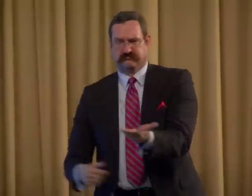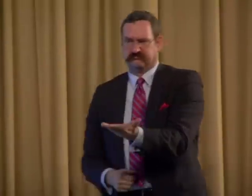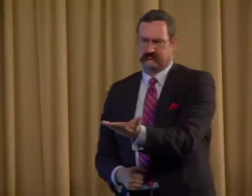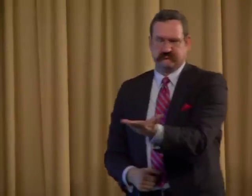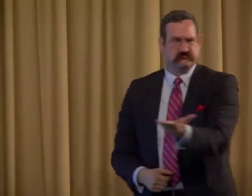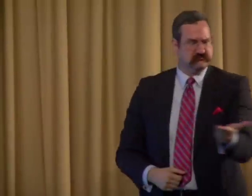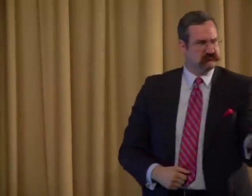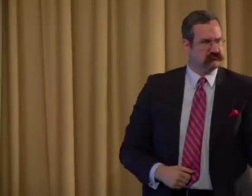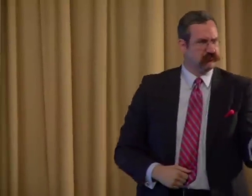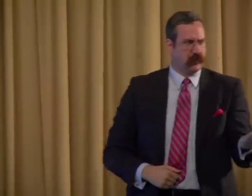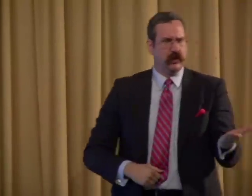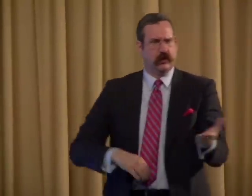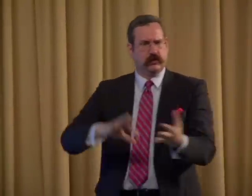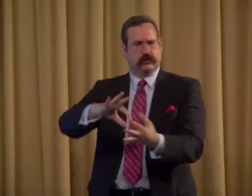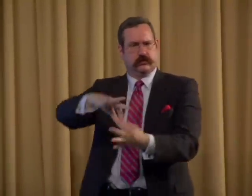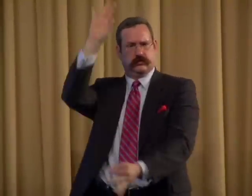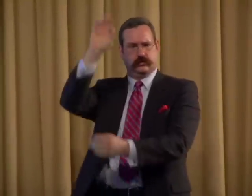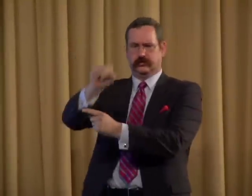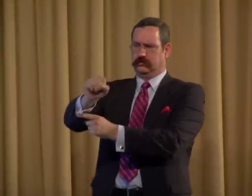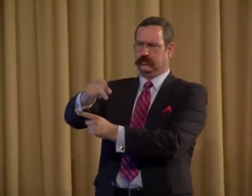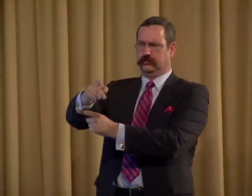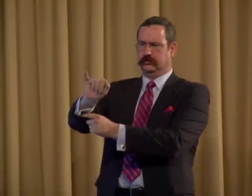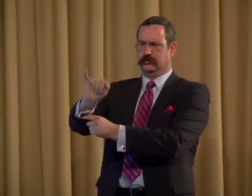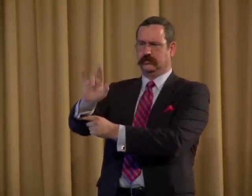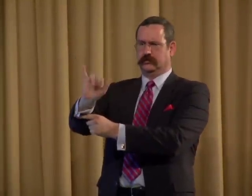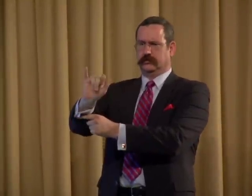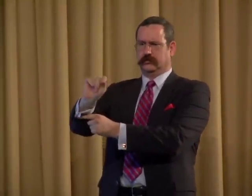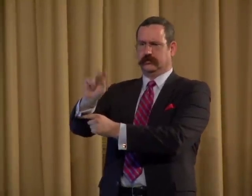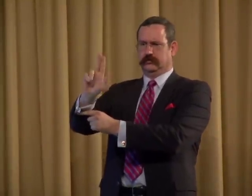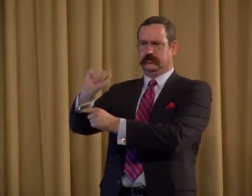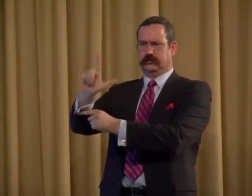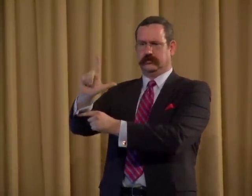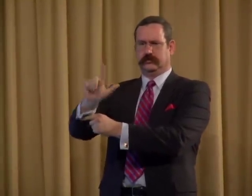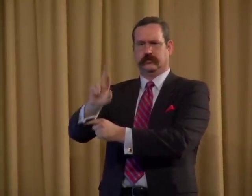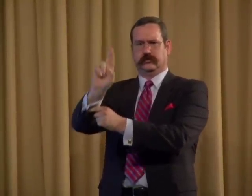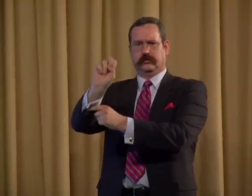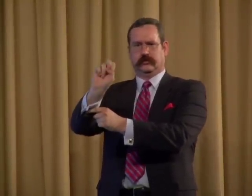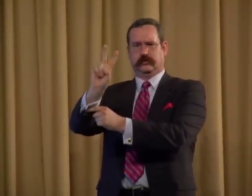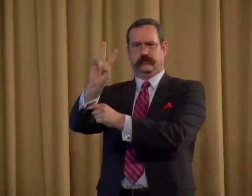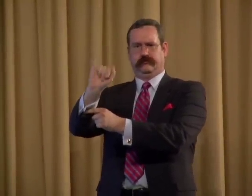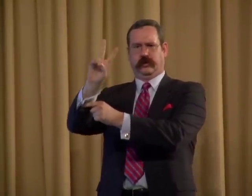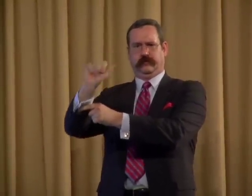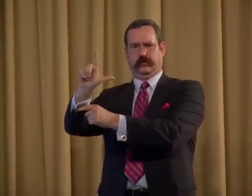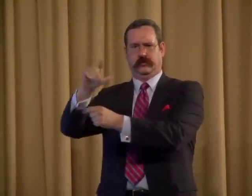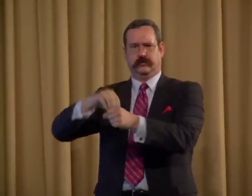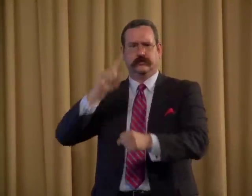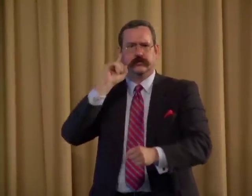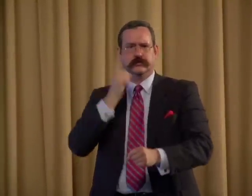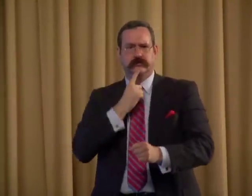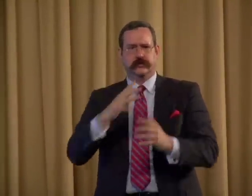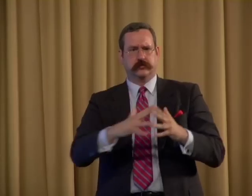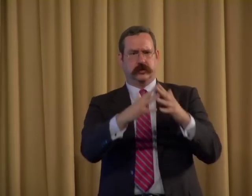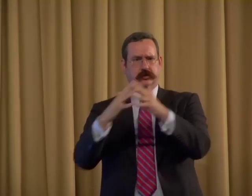is spiritual revival